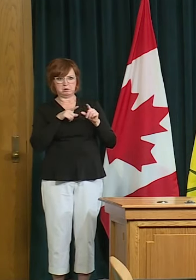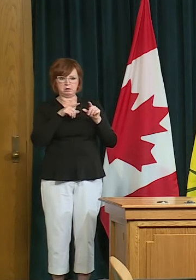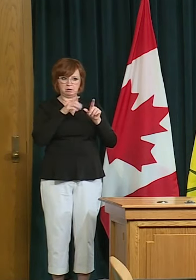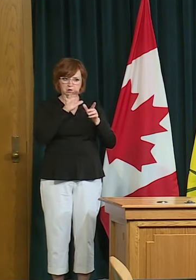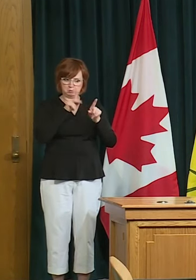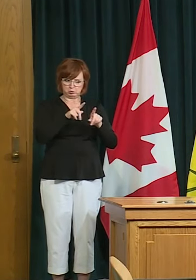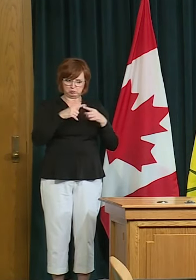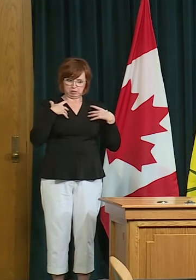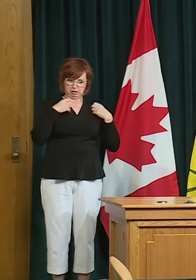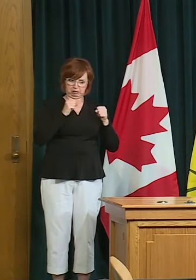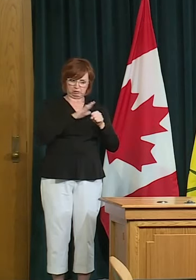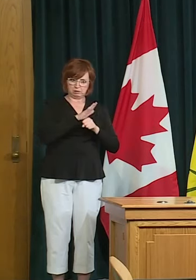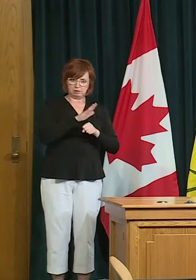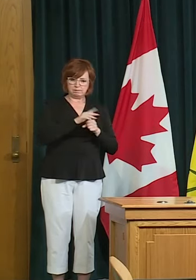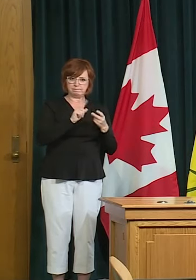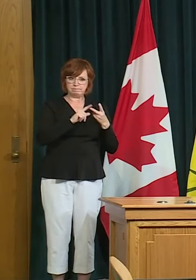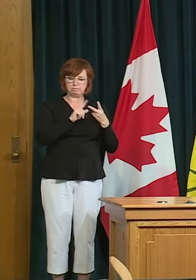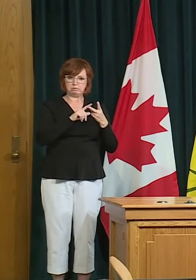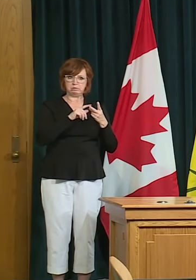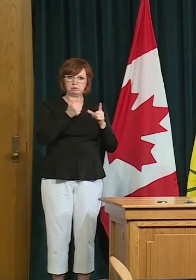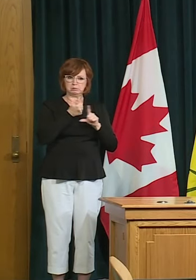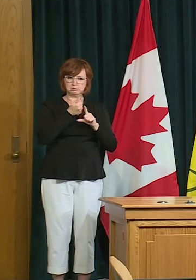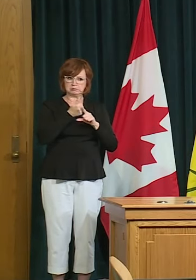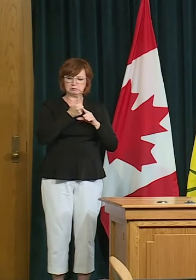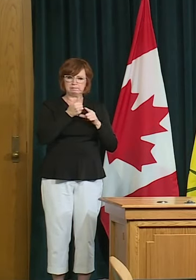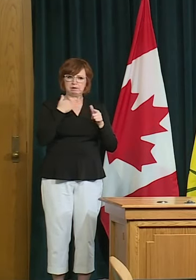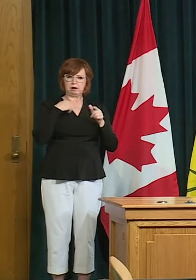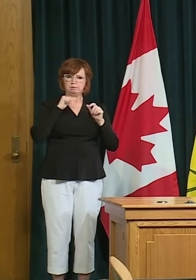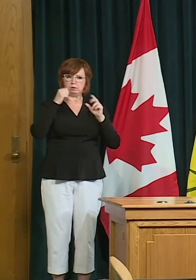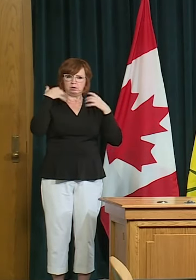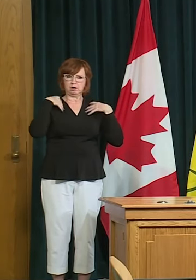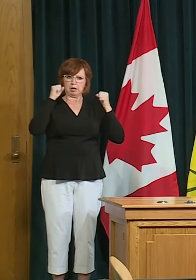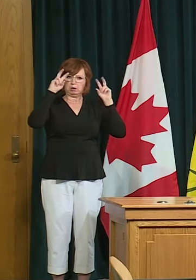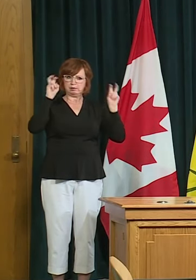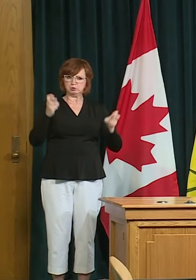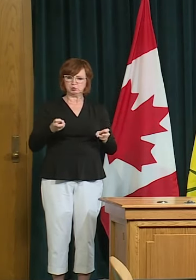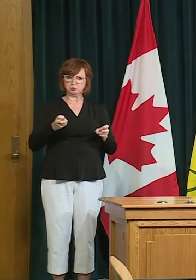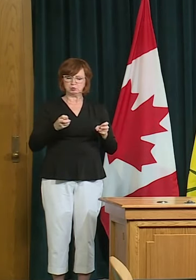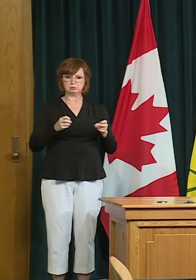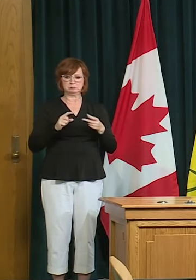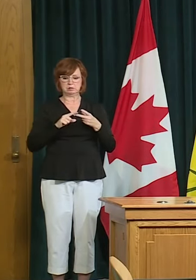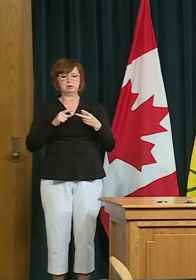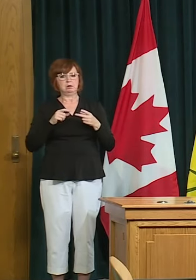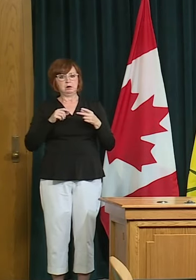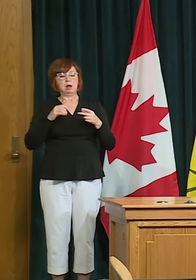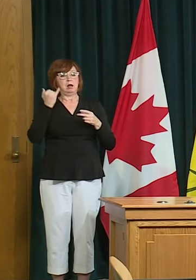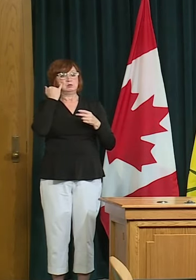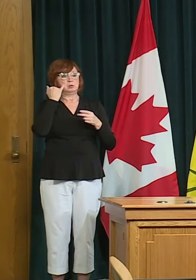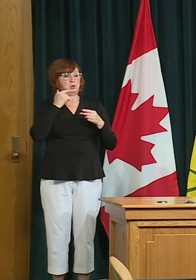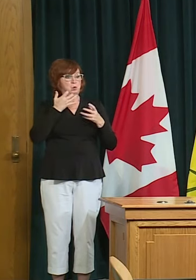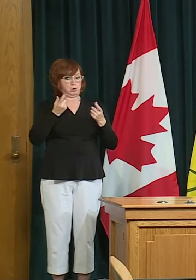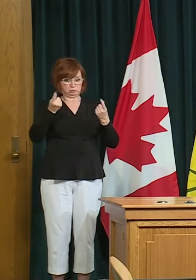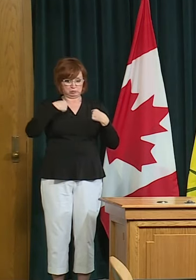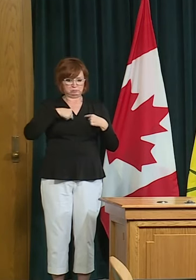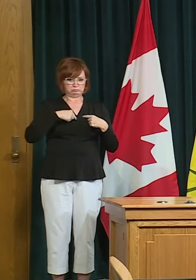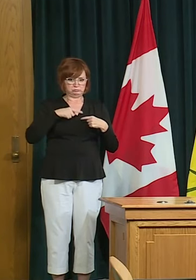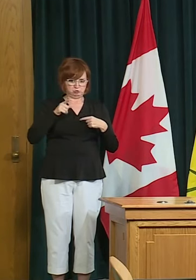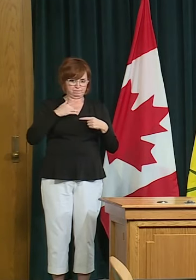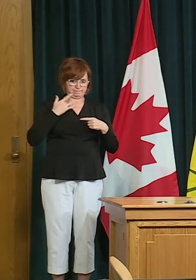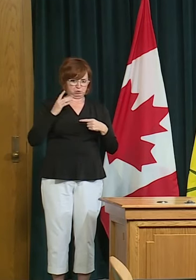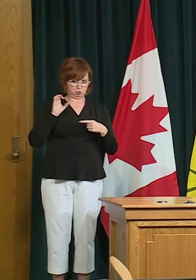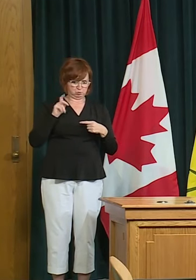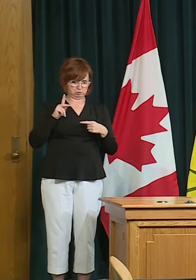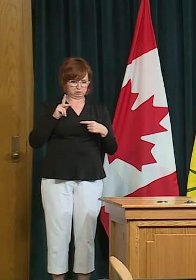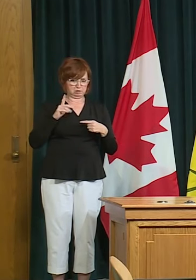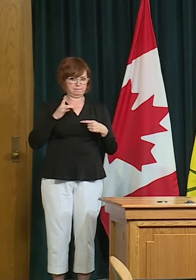planning but even if you have even the slightest symptoms is better to stay away and follow up and get tested because I think that will ensure that we can